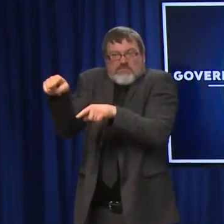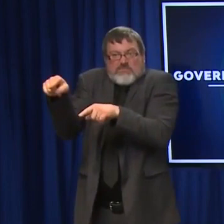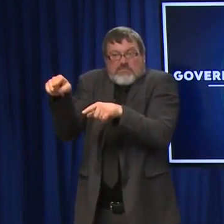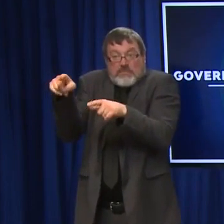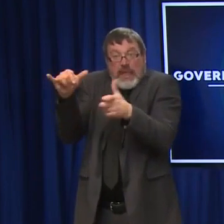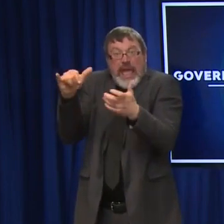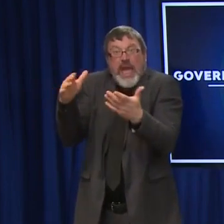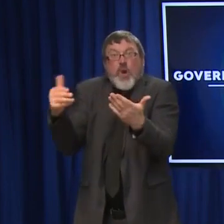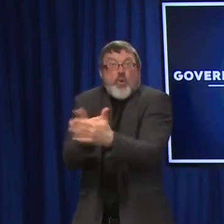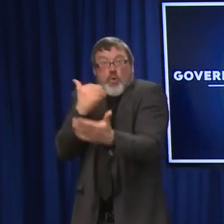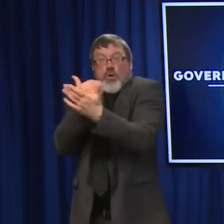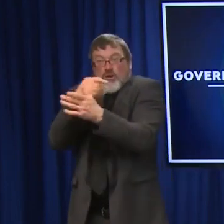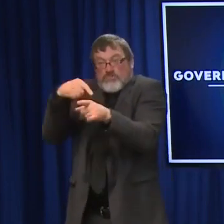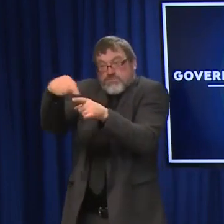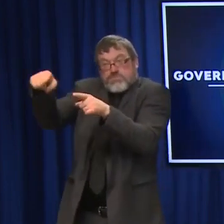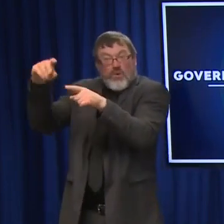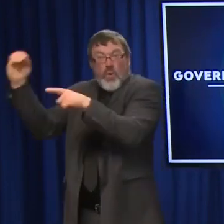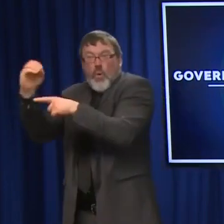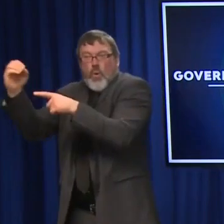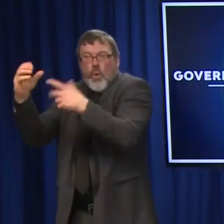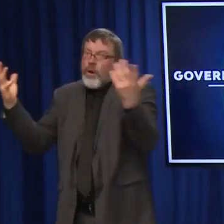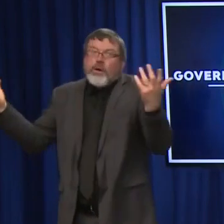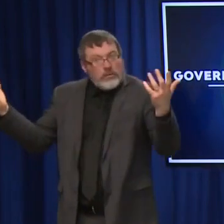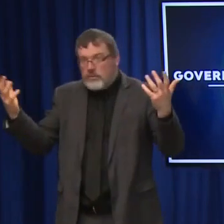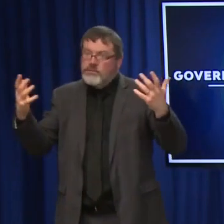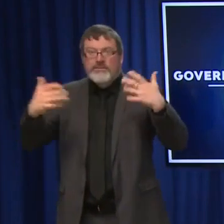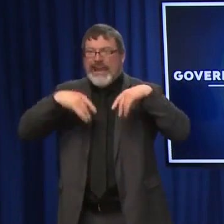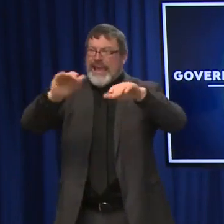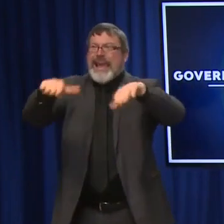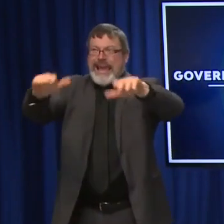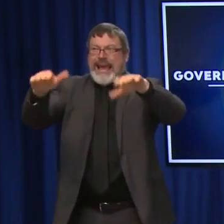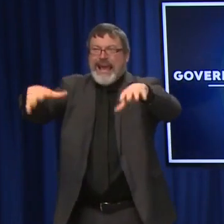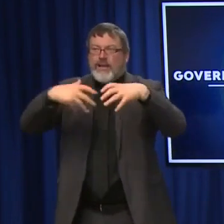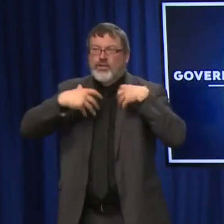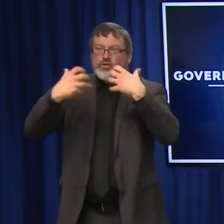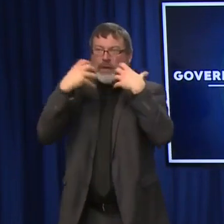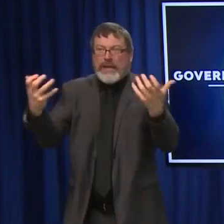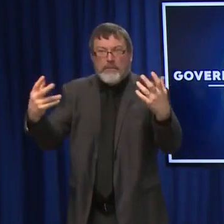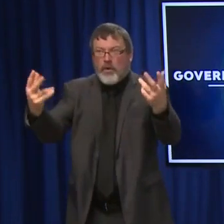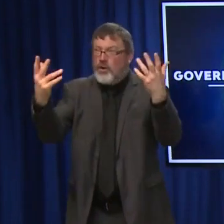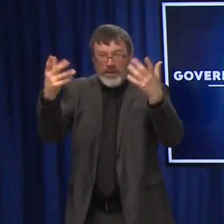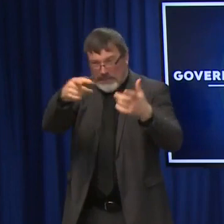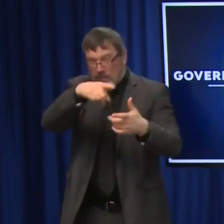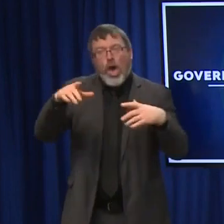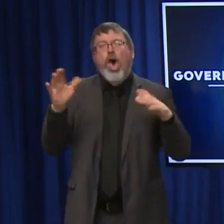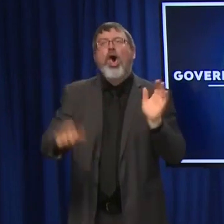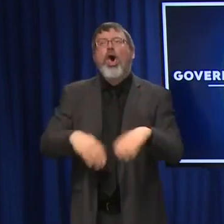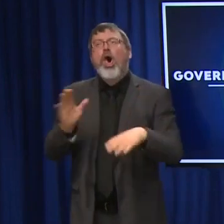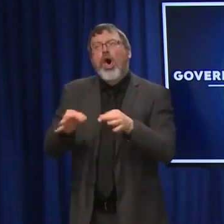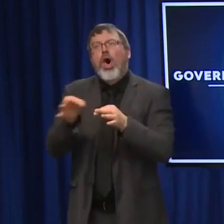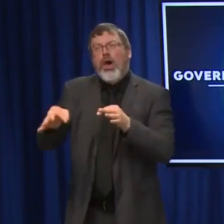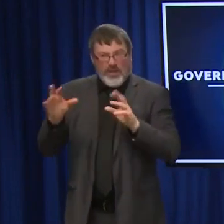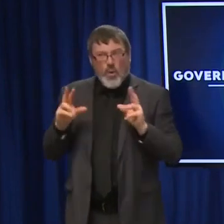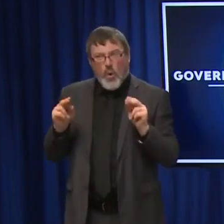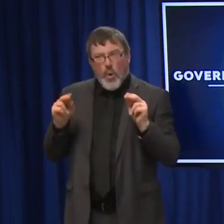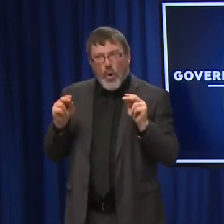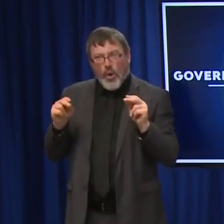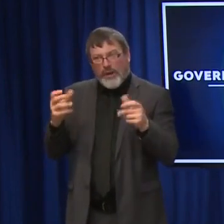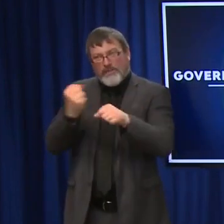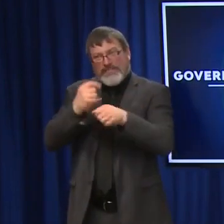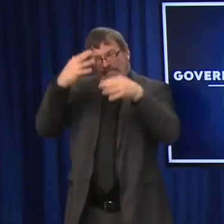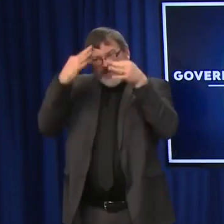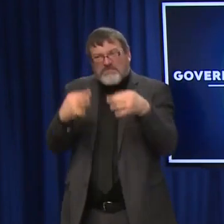people to be very cognizant of that, take it very seriously, and hopefully make the right decision. In terms of the percent of folks, of kids that are